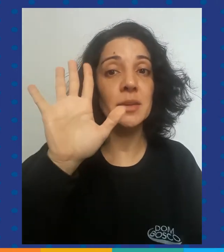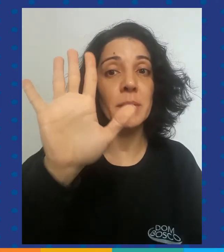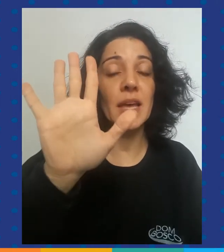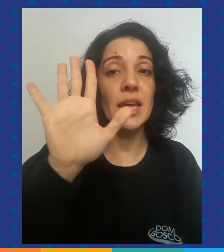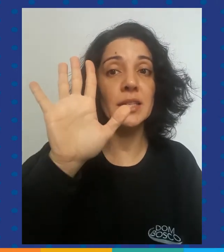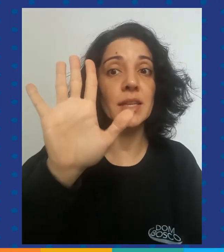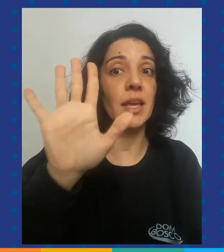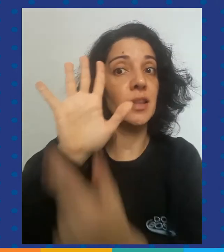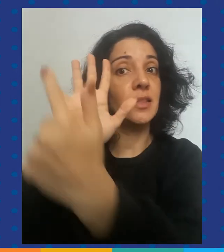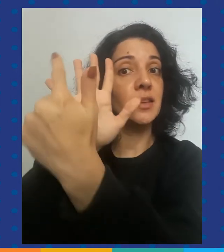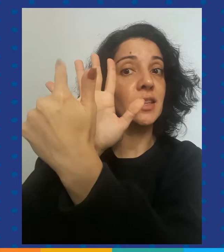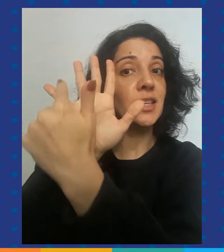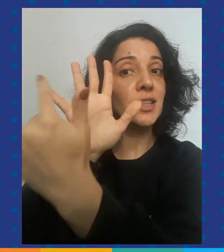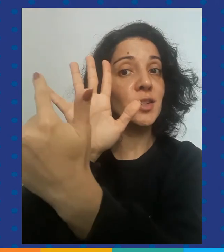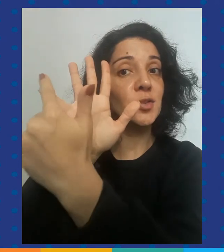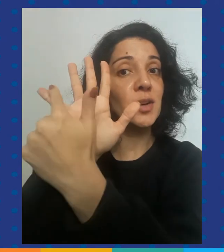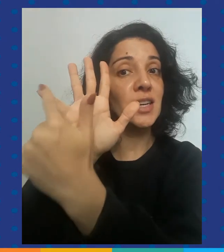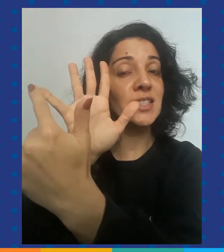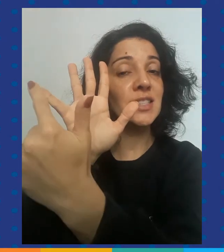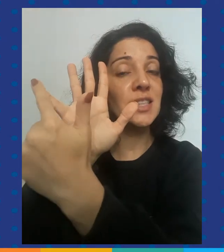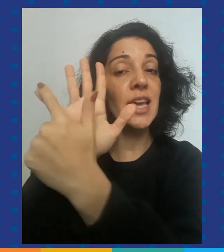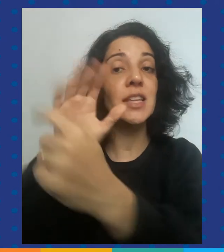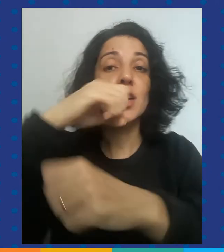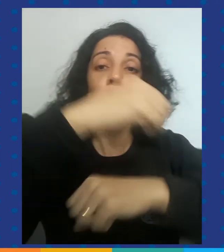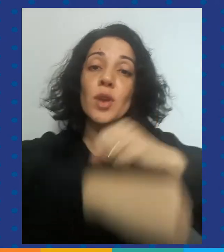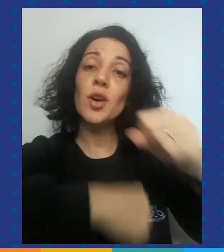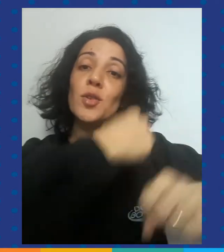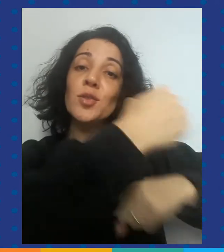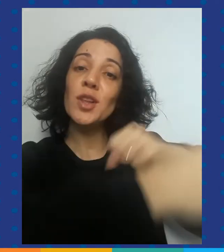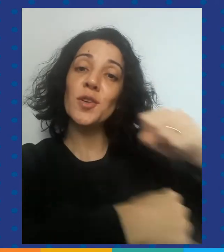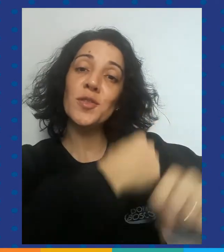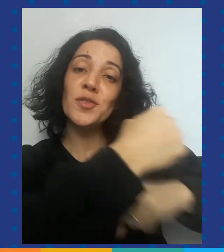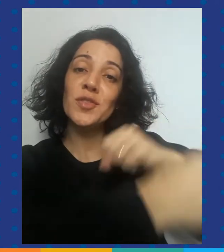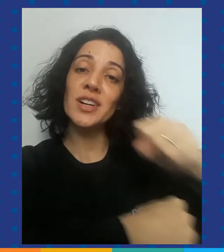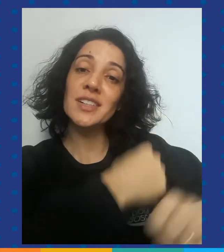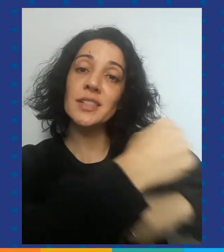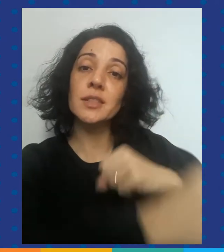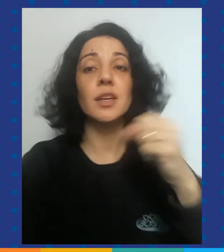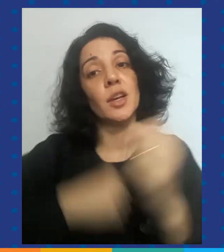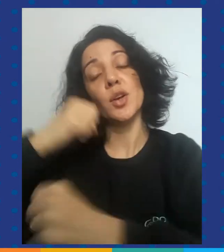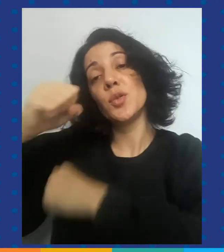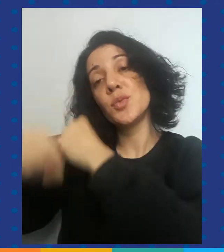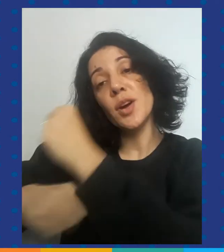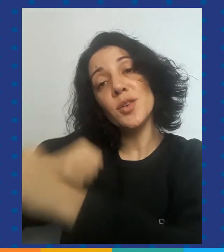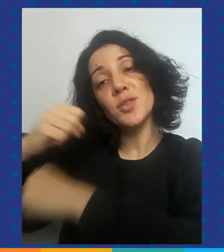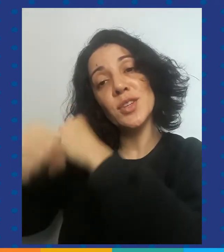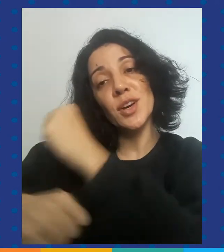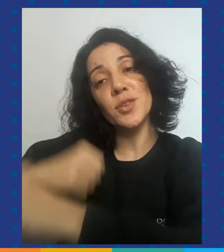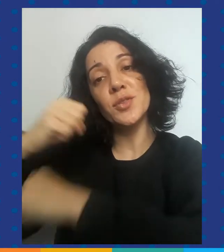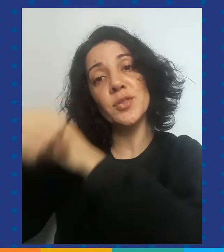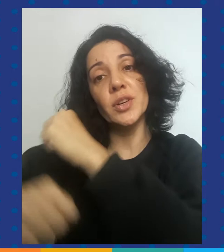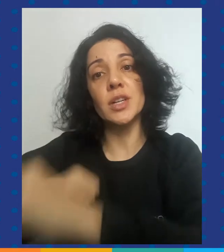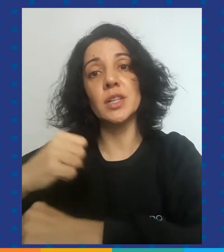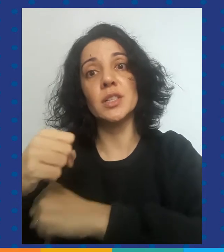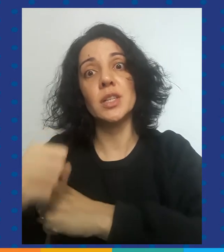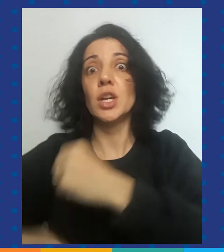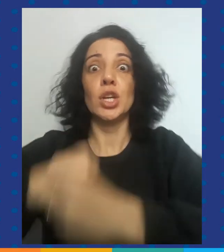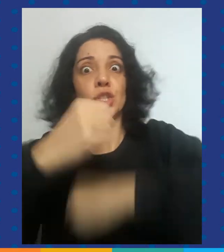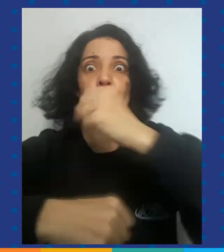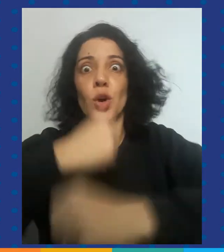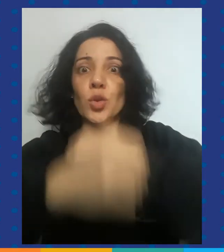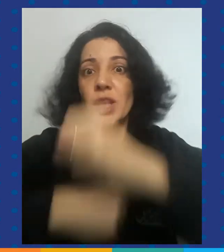in the bed and the little one said, roll over, roll over.